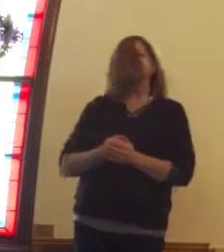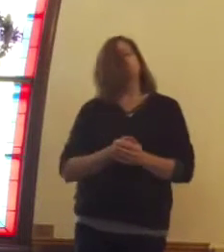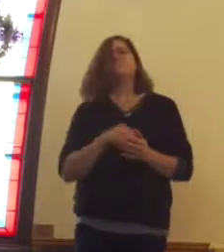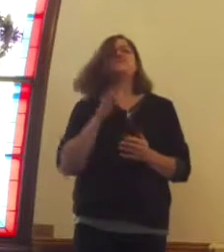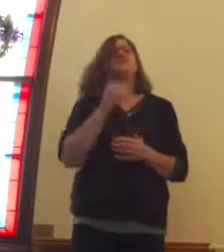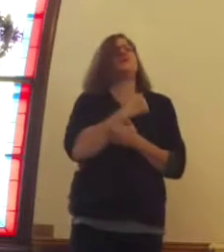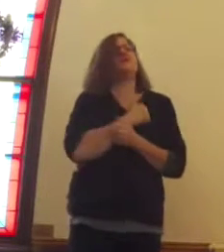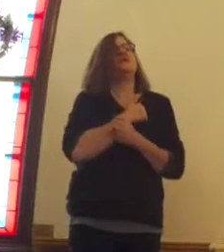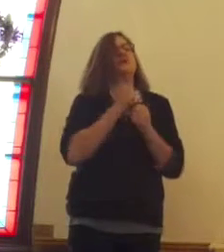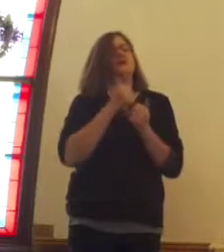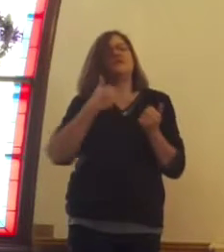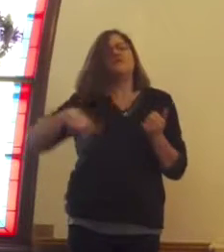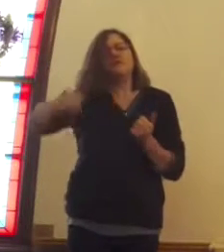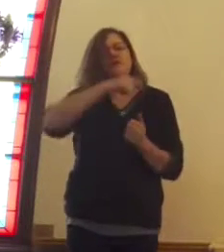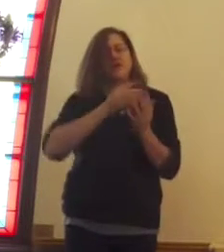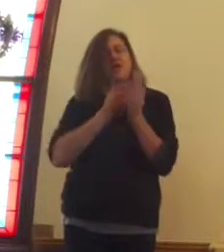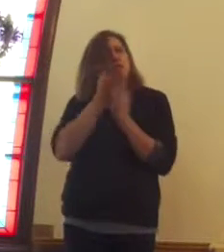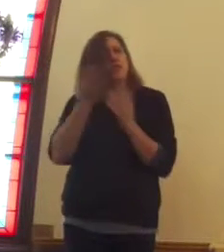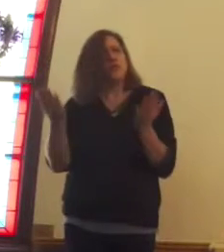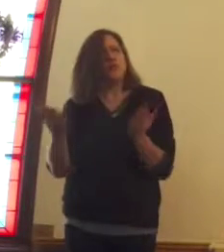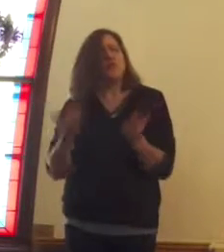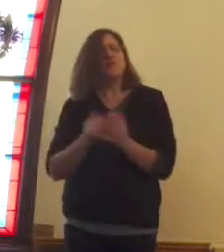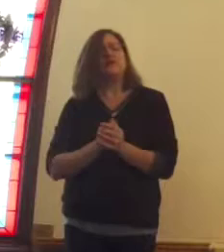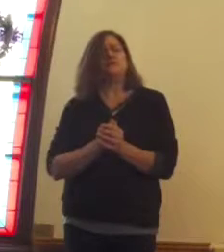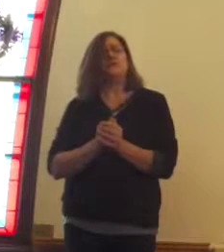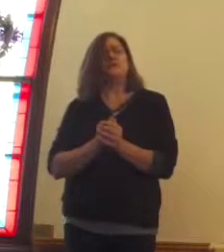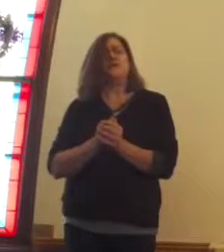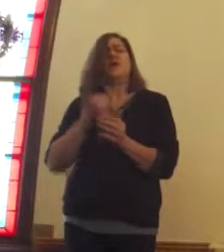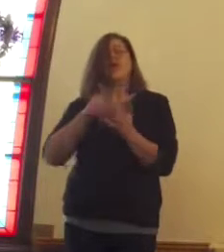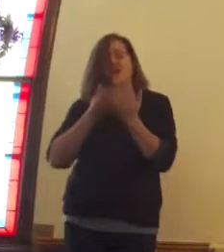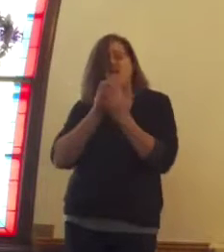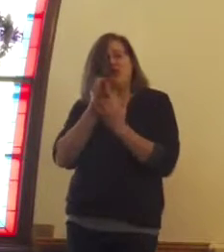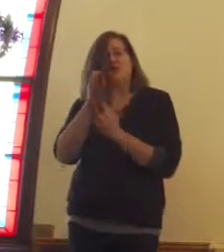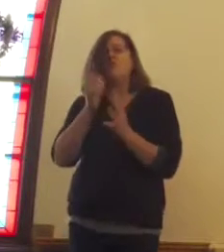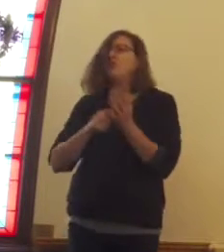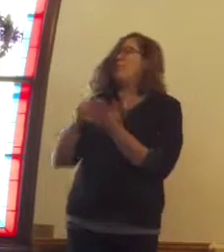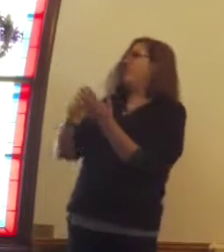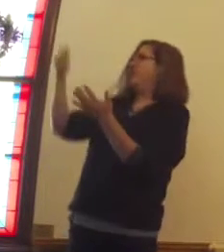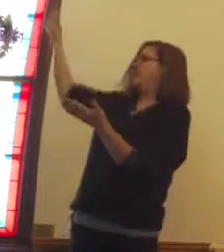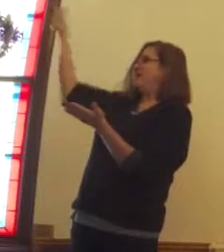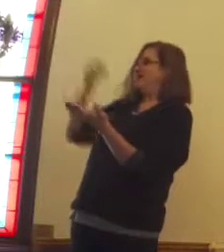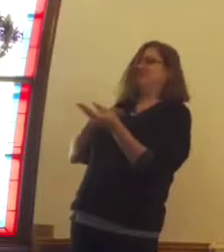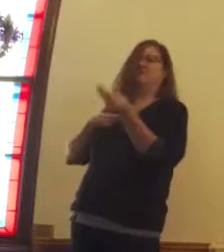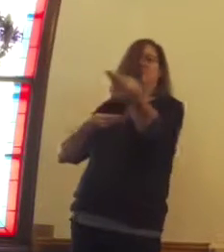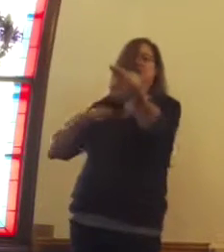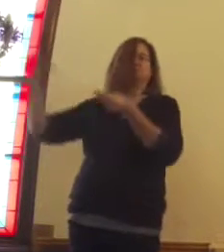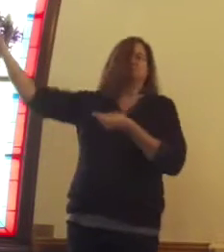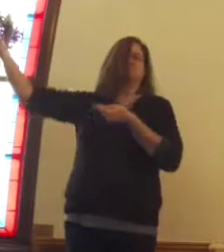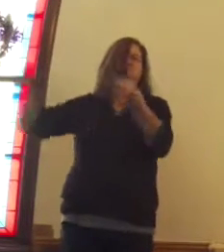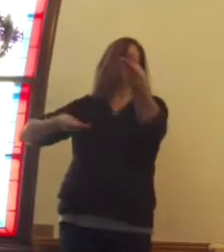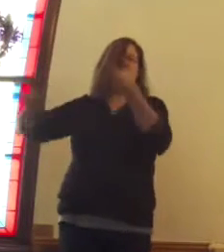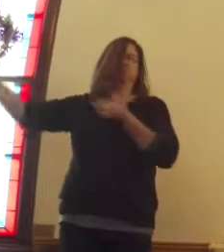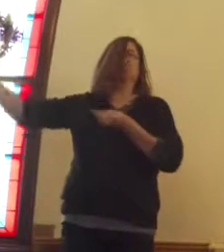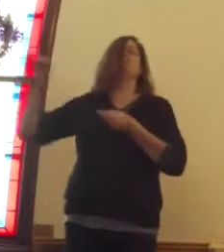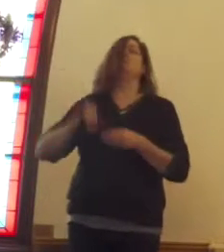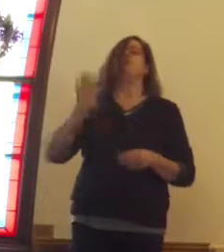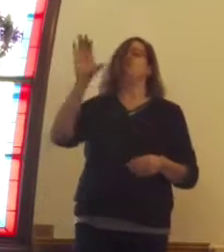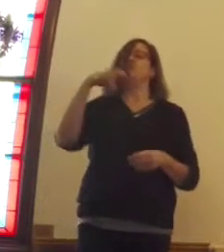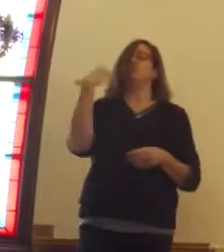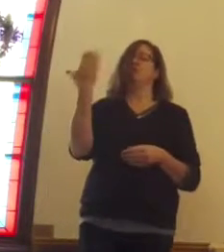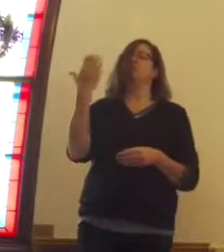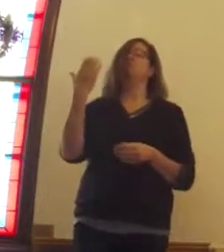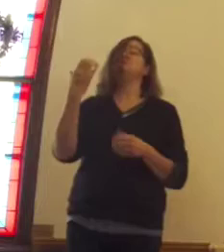love that we have for one another through the gifts that God brings us. That's what makes Christmas worth